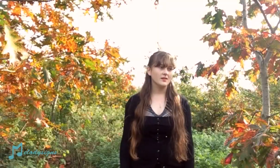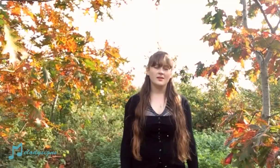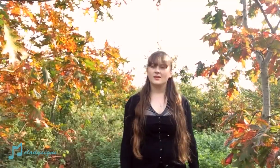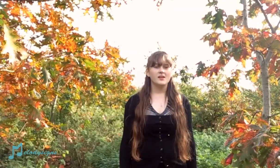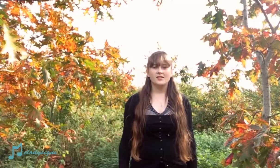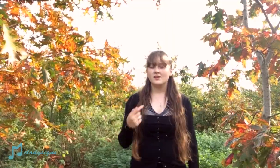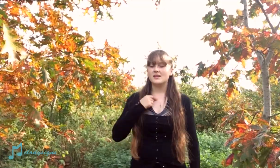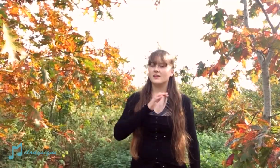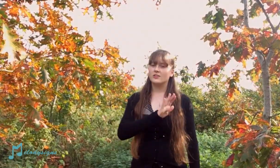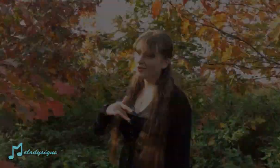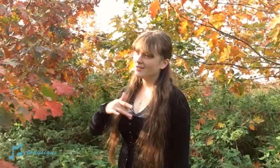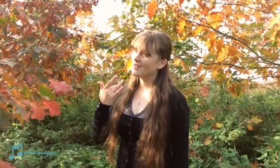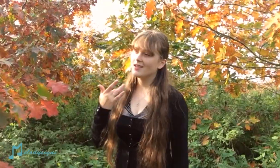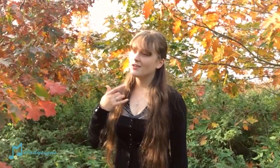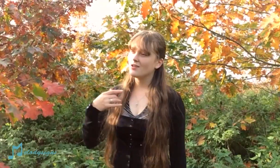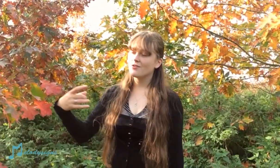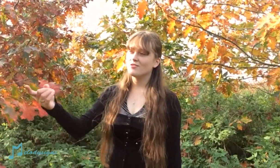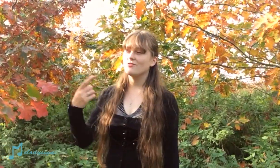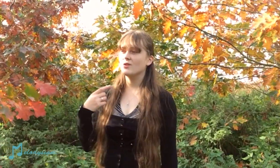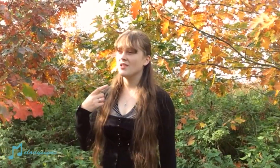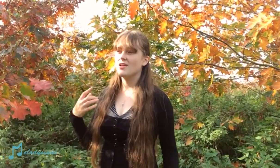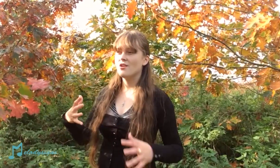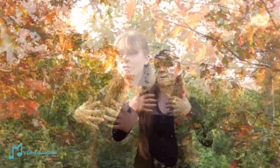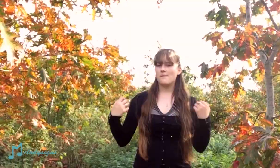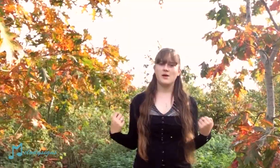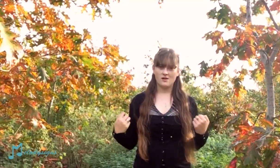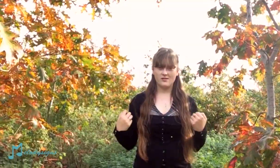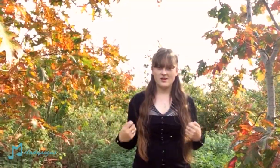Cause I couldn't live if we were fun